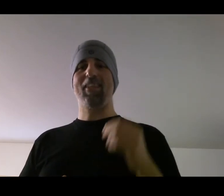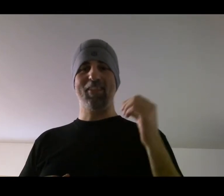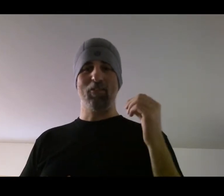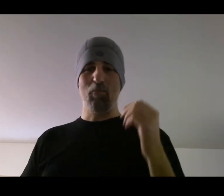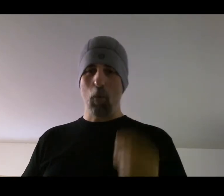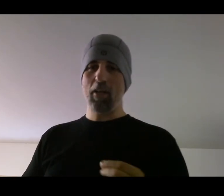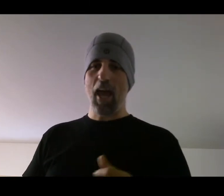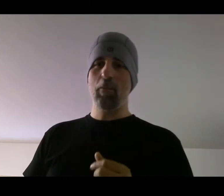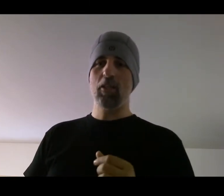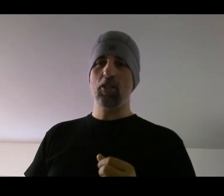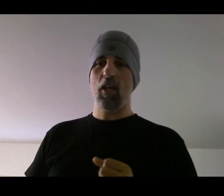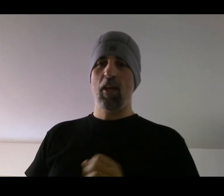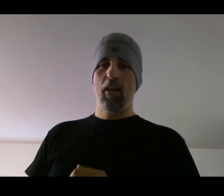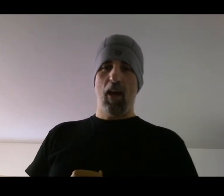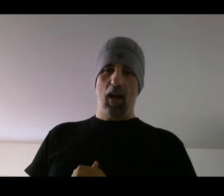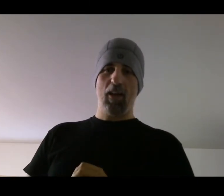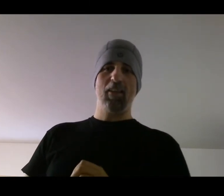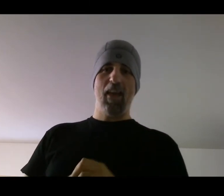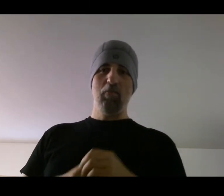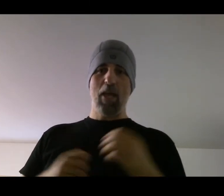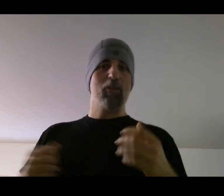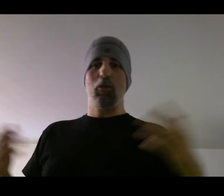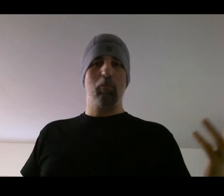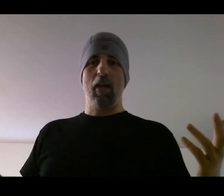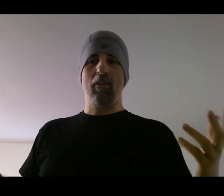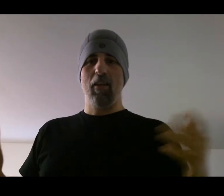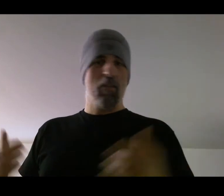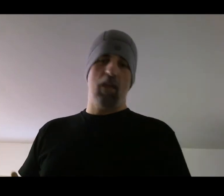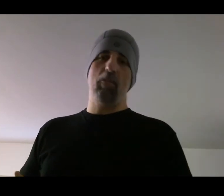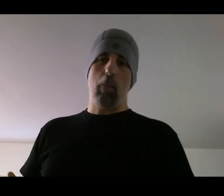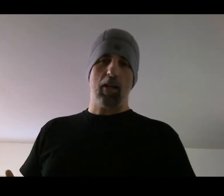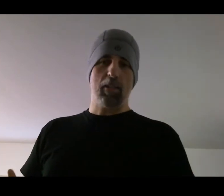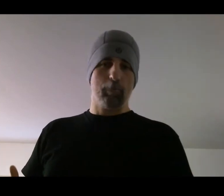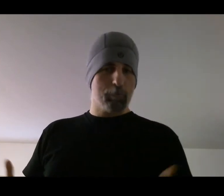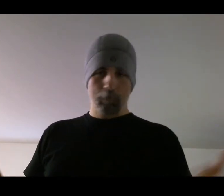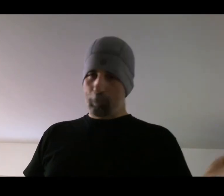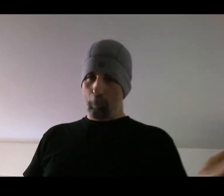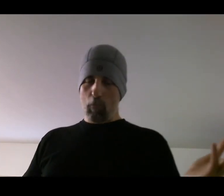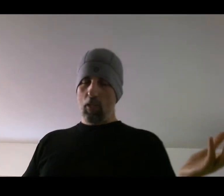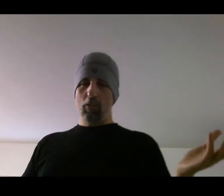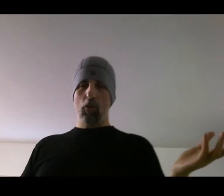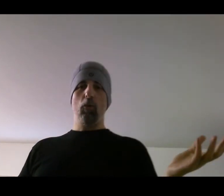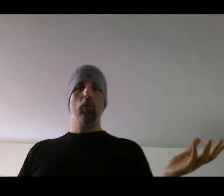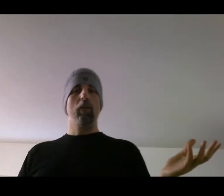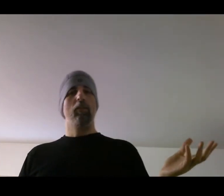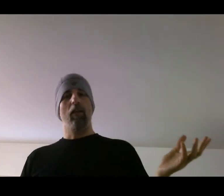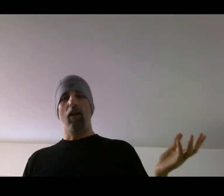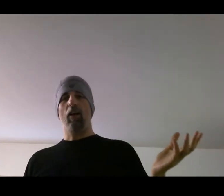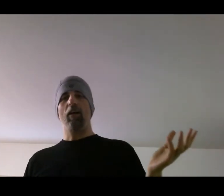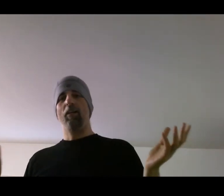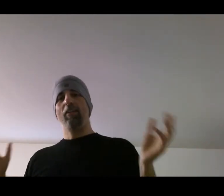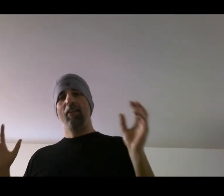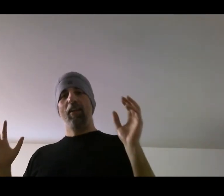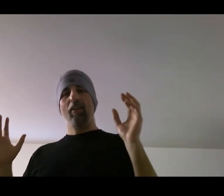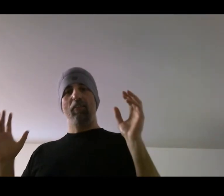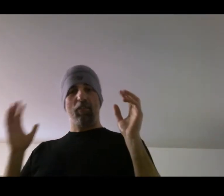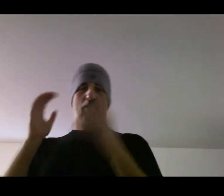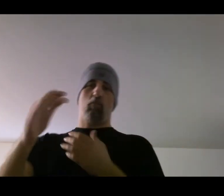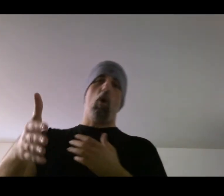going to do more damage and make you look better than the body. So this is one